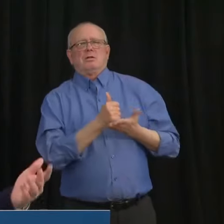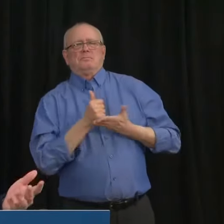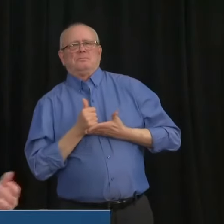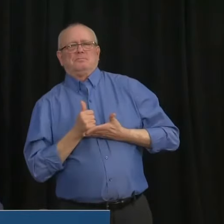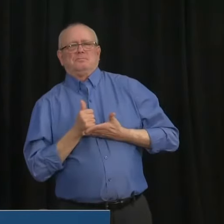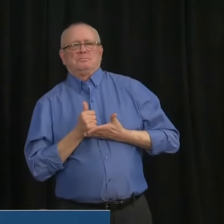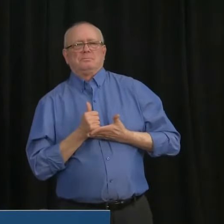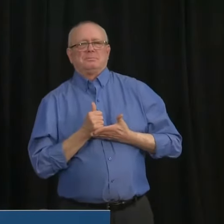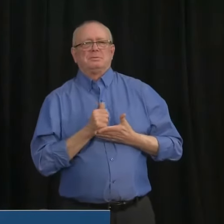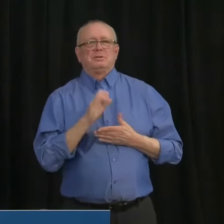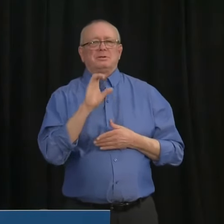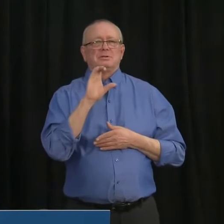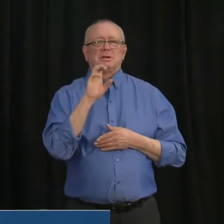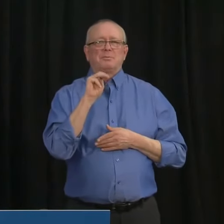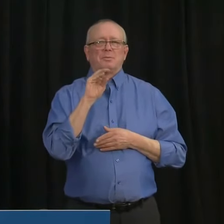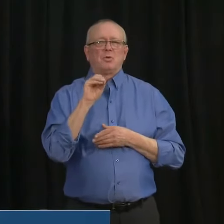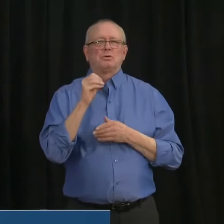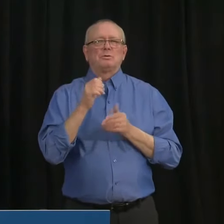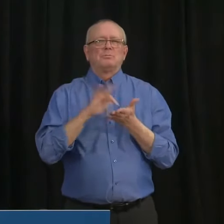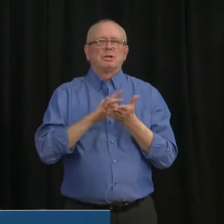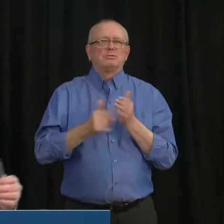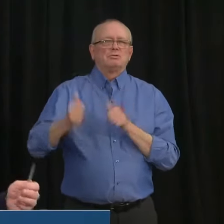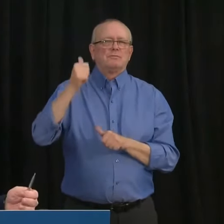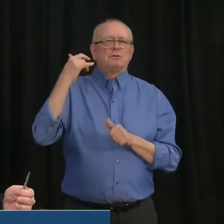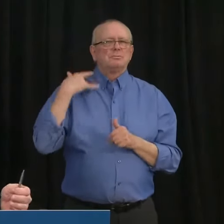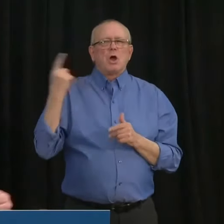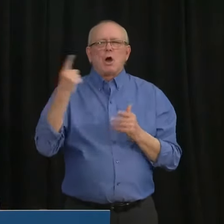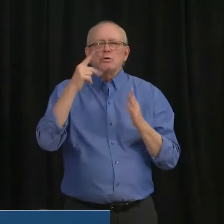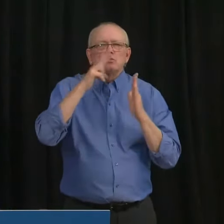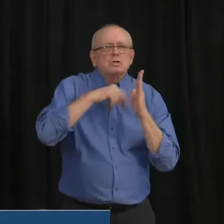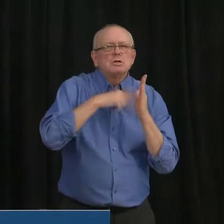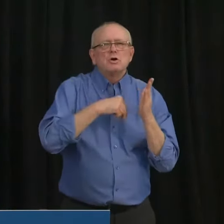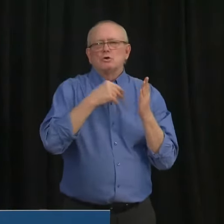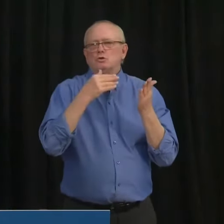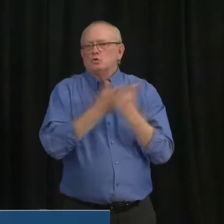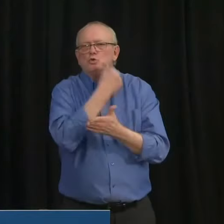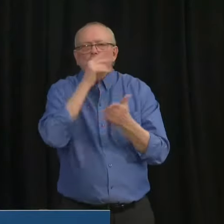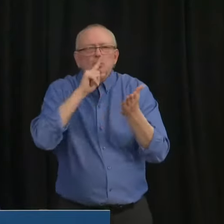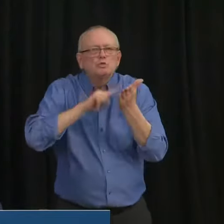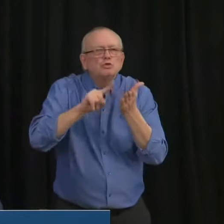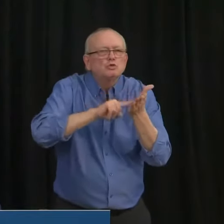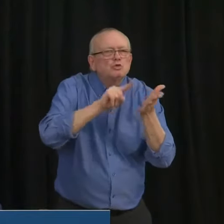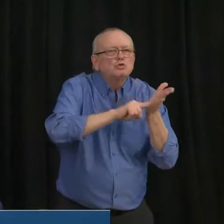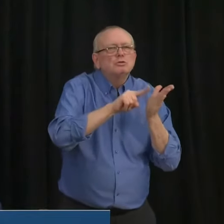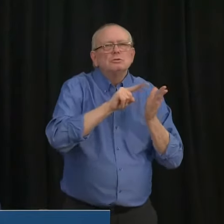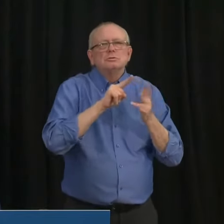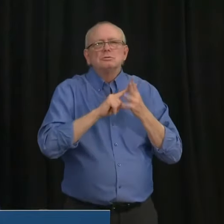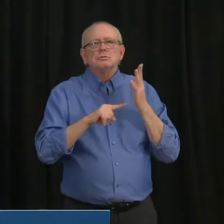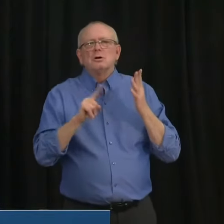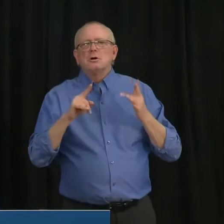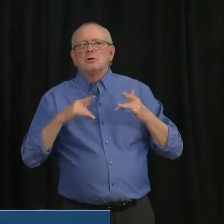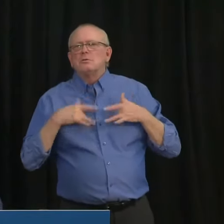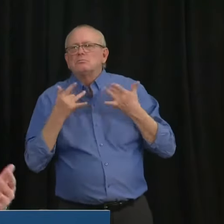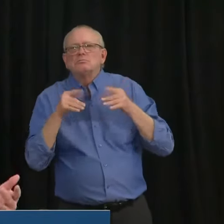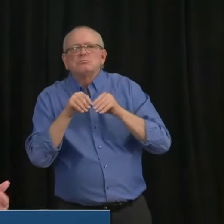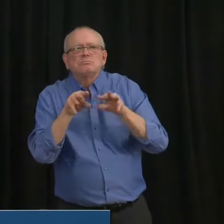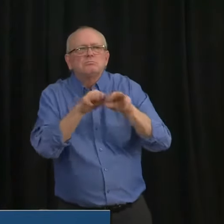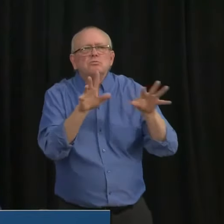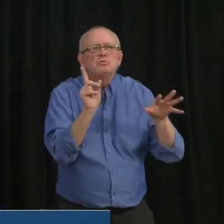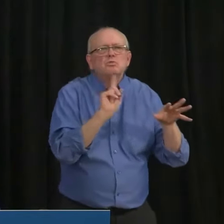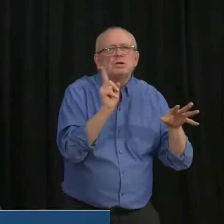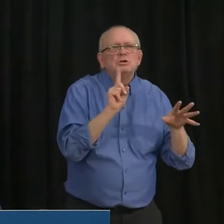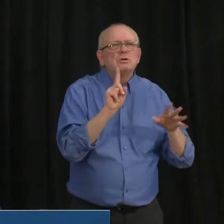is constantly reading new literature on what constitute high vectors of transmission, for example, uh, in other